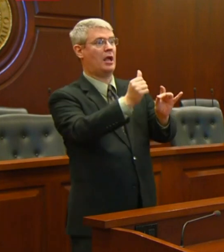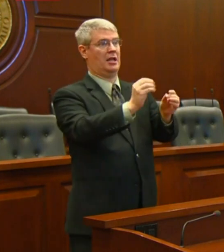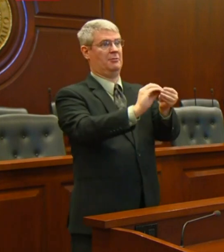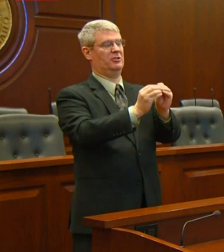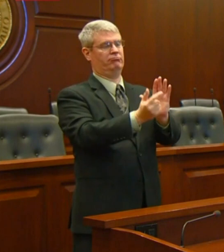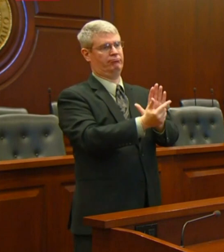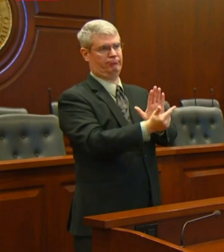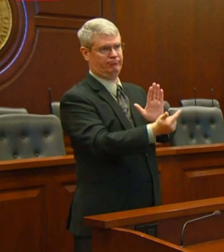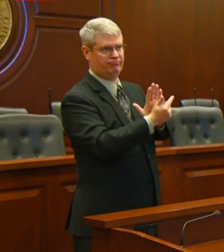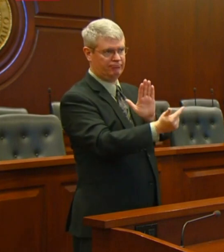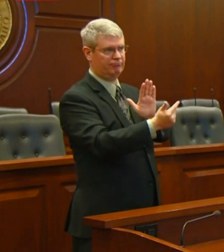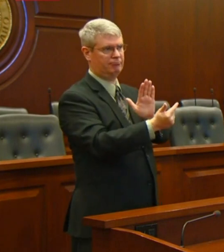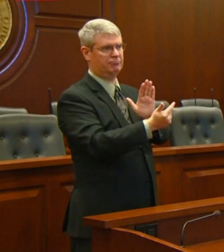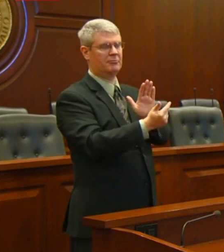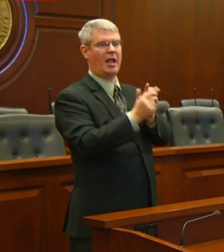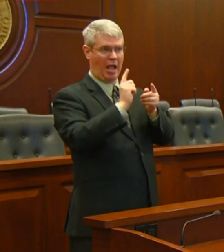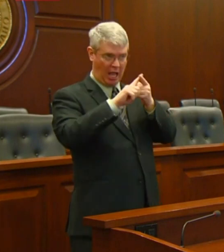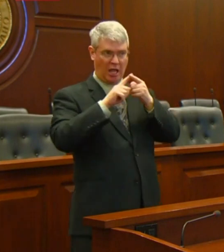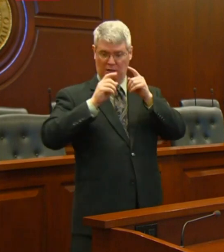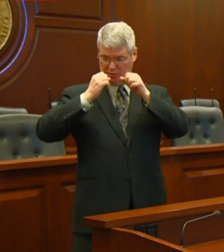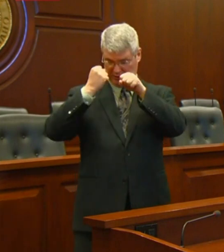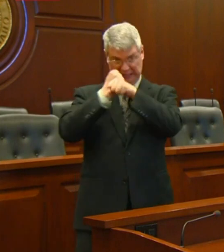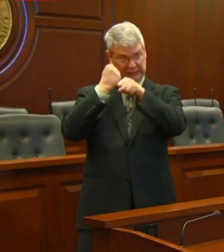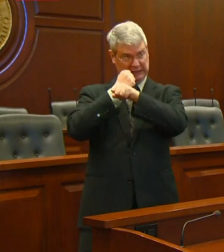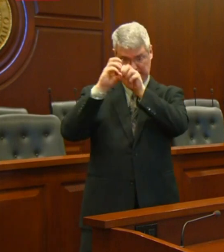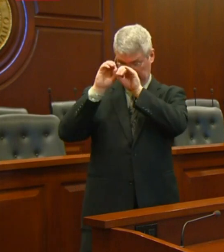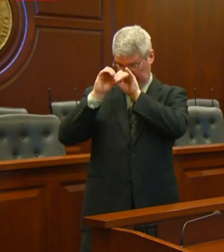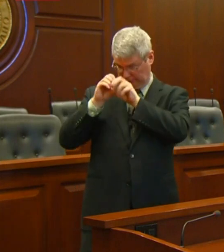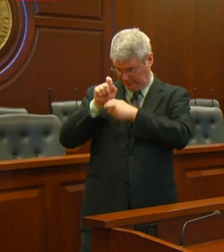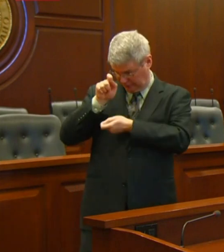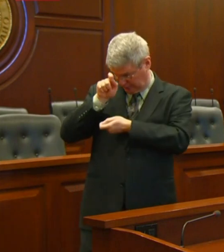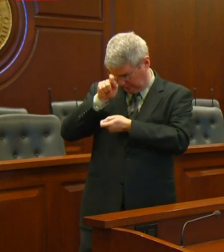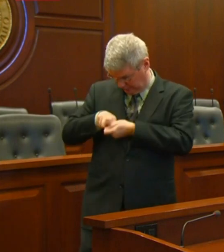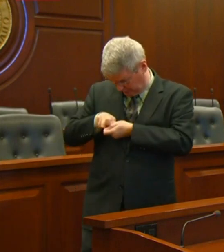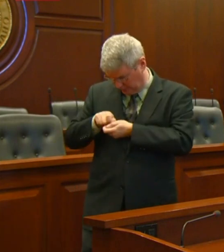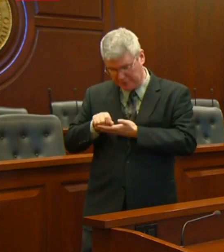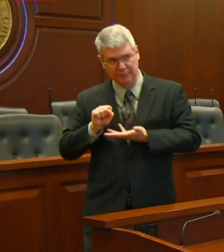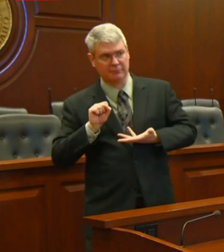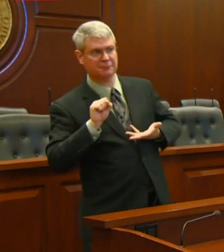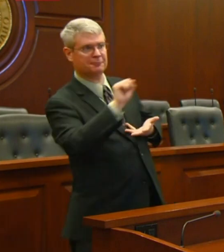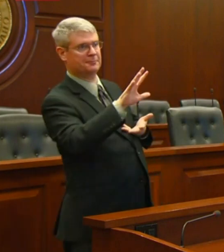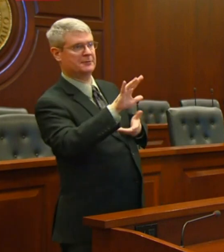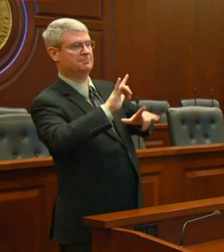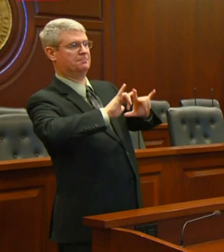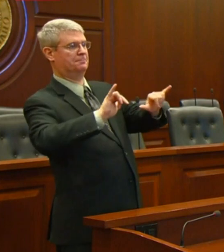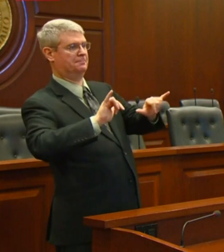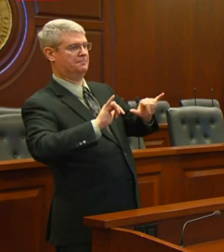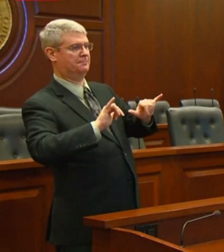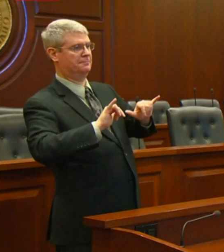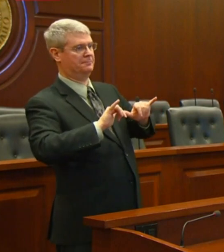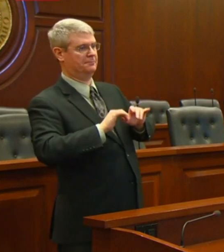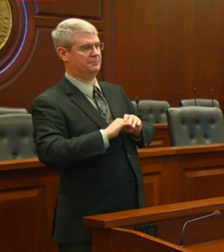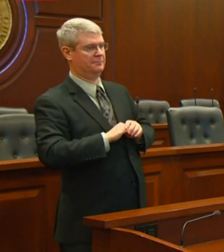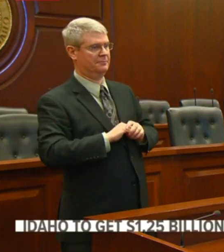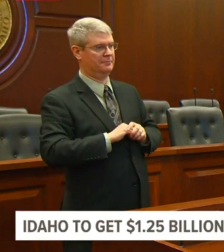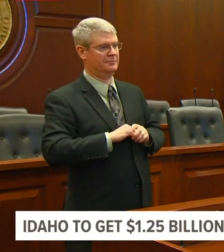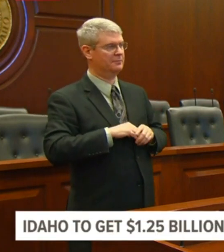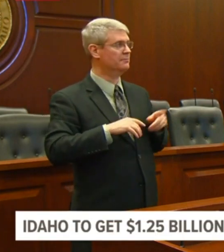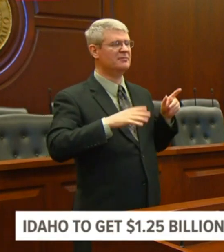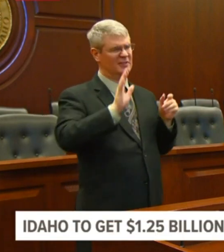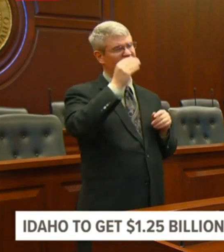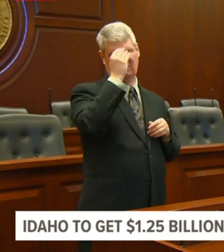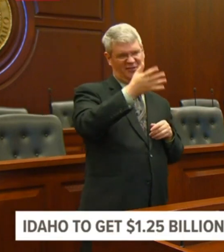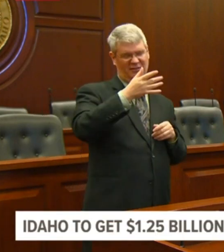But it's always been, they're just maintaining that guidance now. We know it's not good. I mean, that's, that's why we're